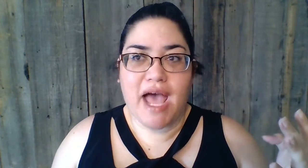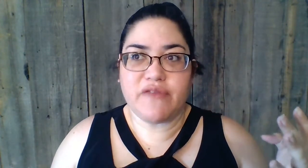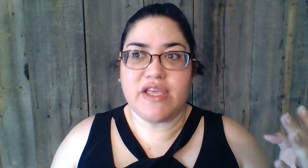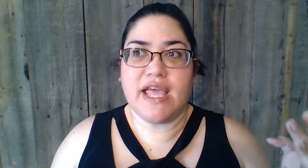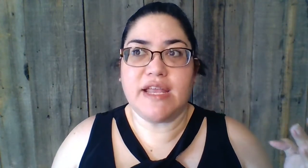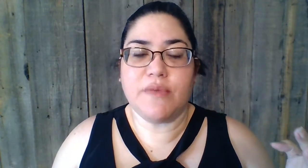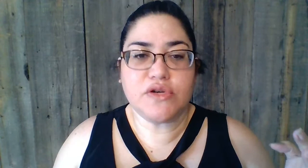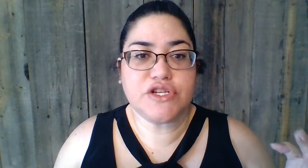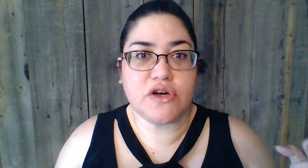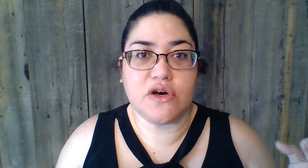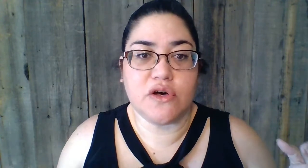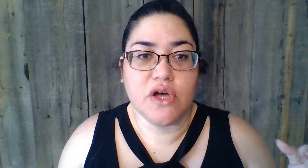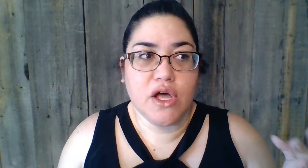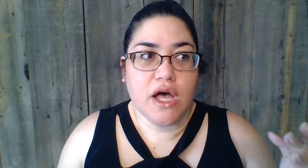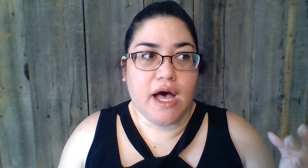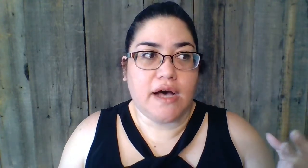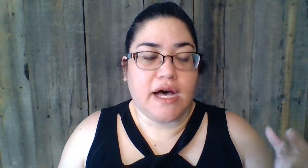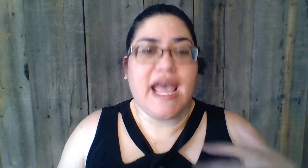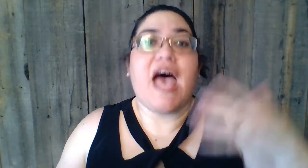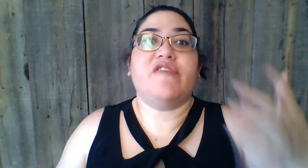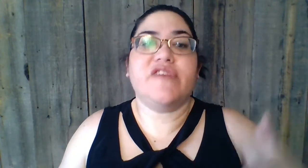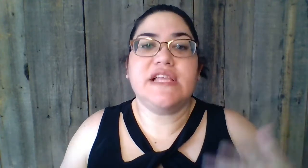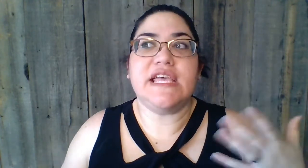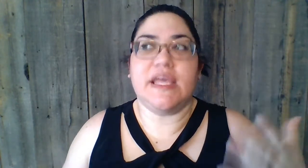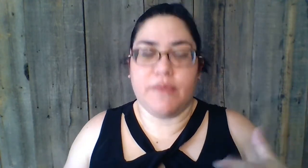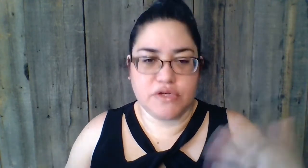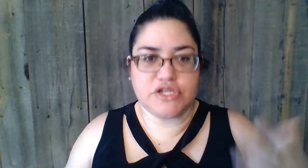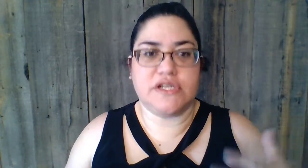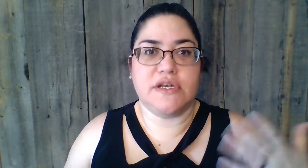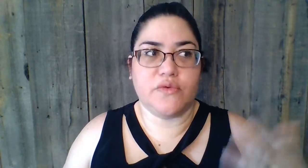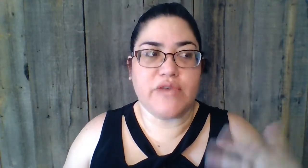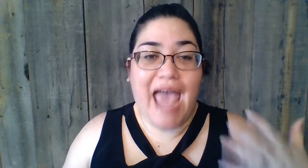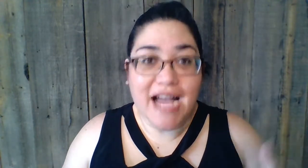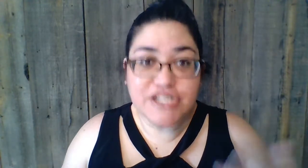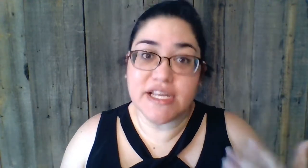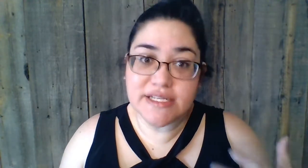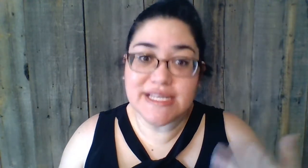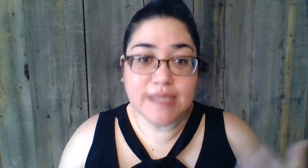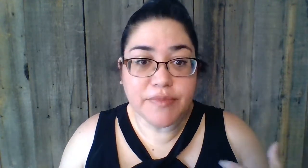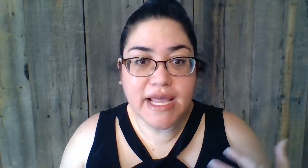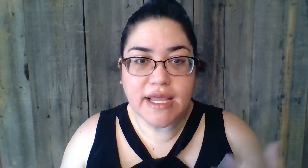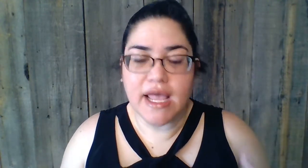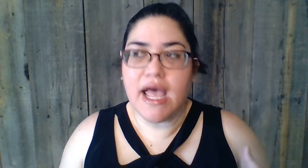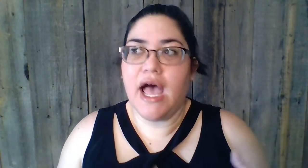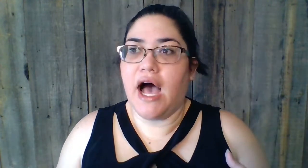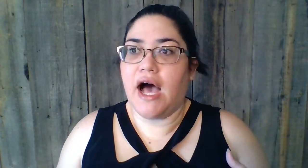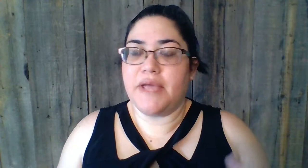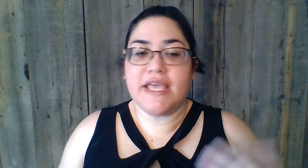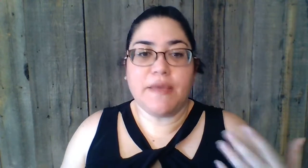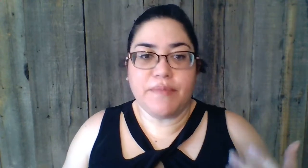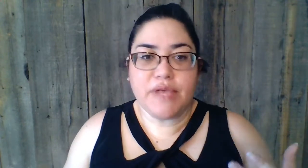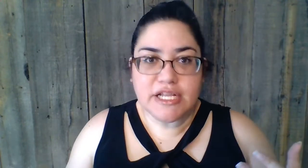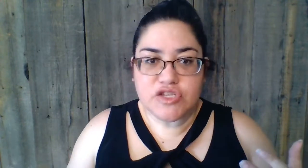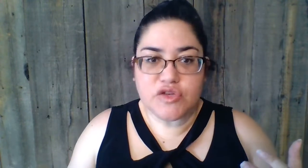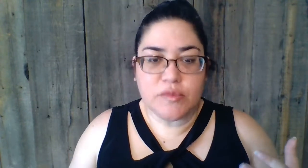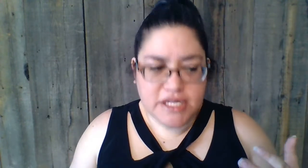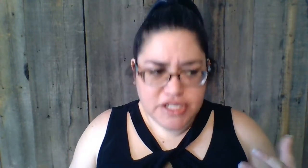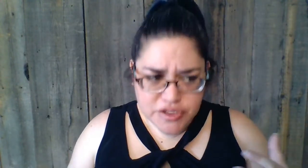having an emotional, a heavily emotion reaction to something. It can be too much